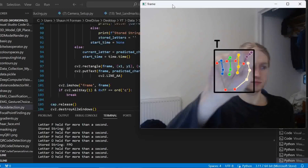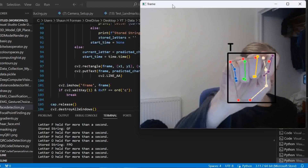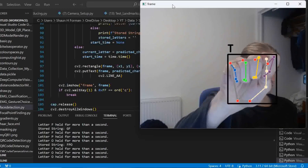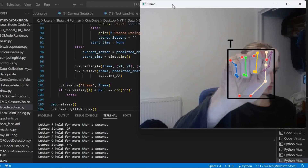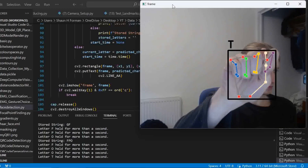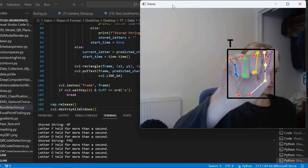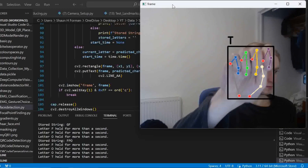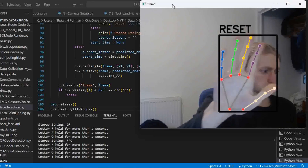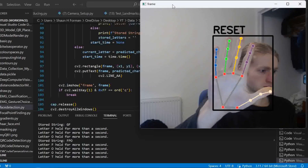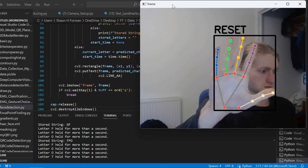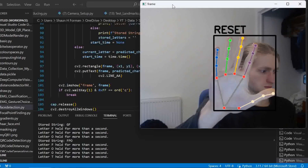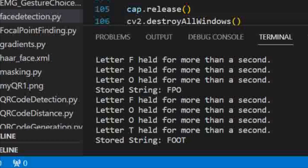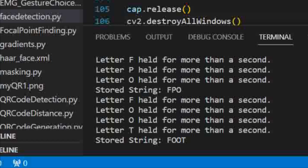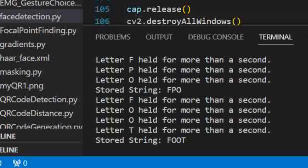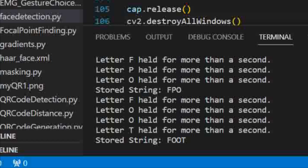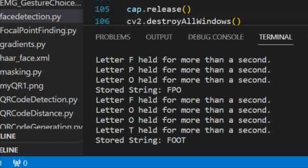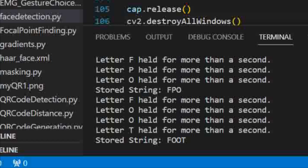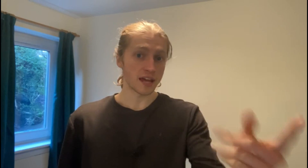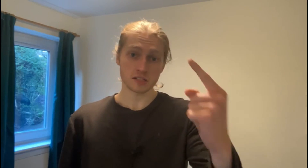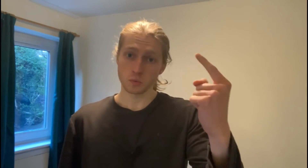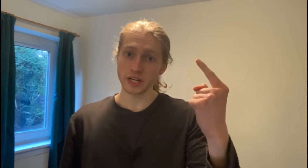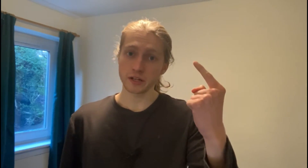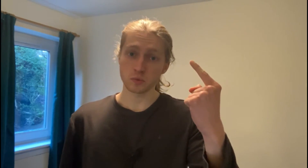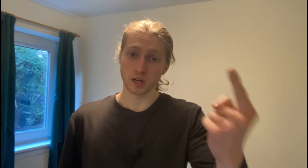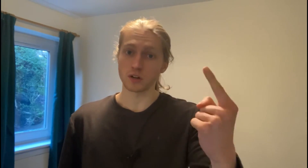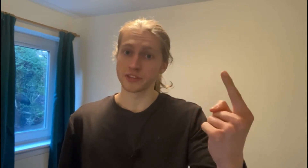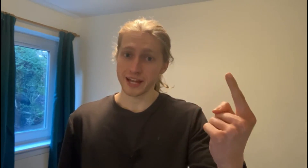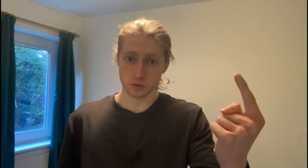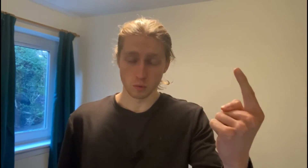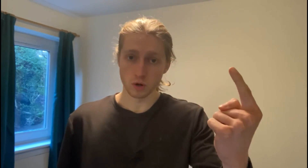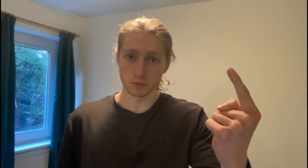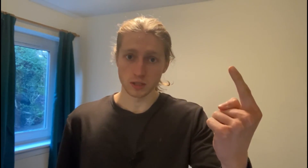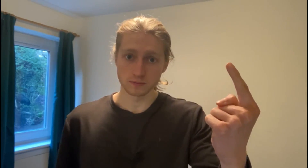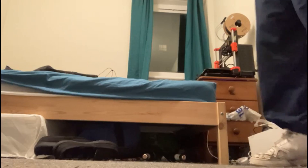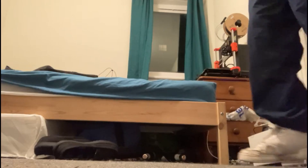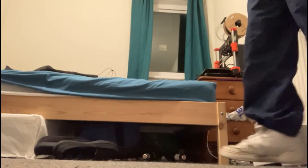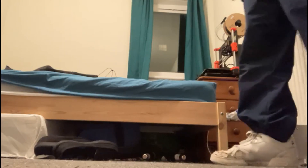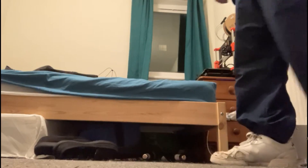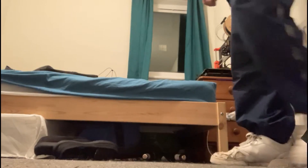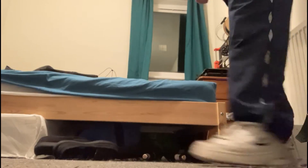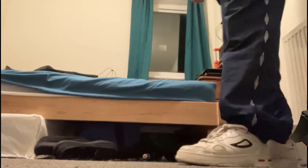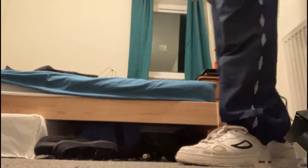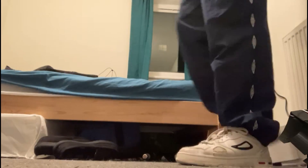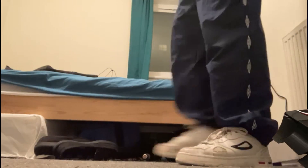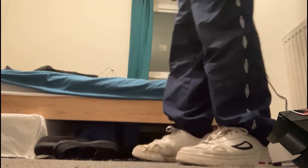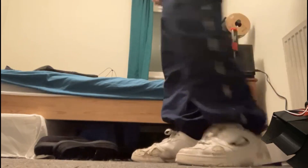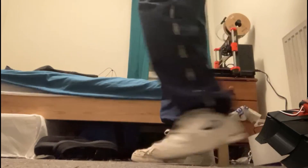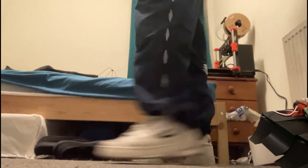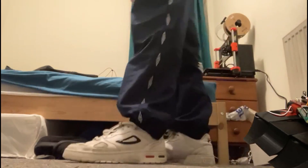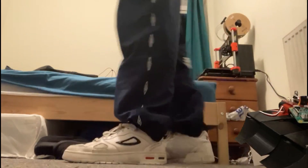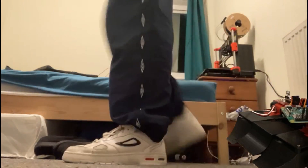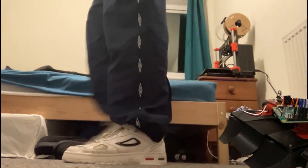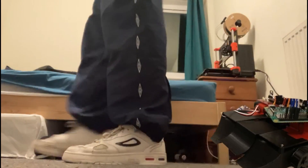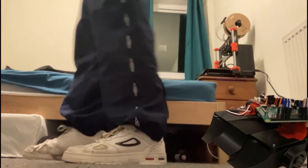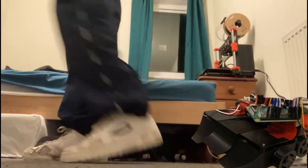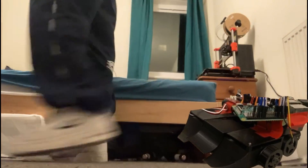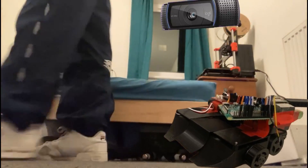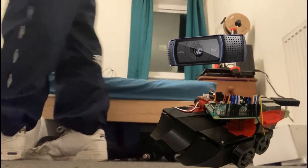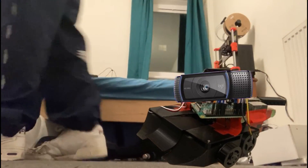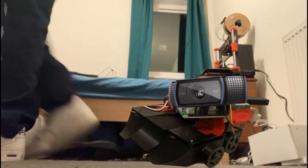video, but tell me what you think. Next, we need to work on the actual robot. We could make something that follows you around, has webcam plastered on